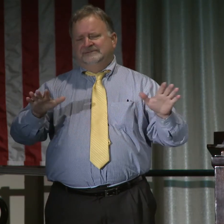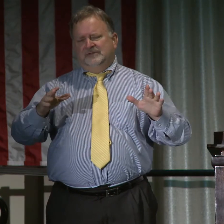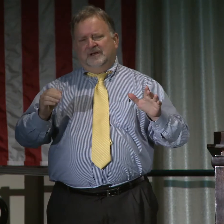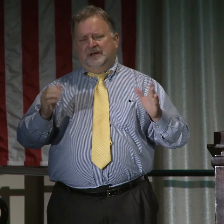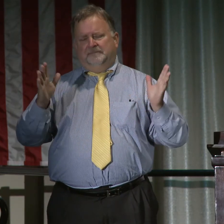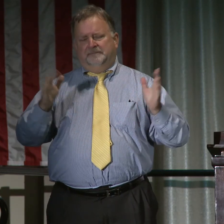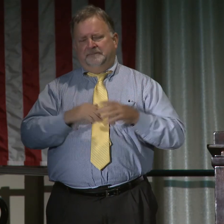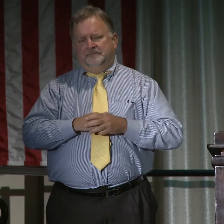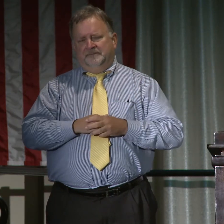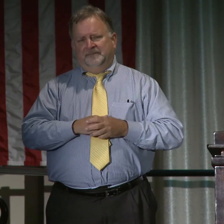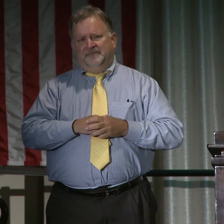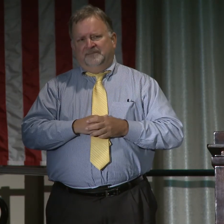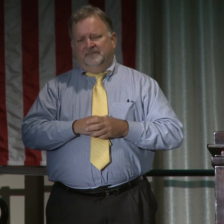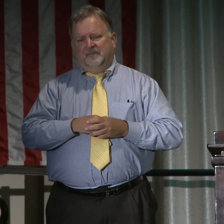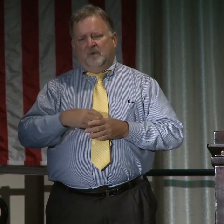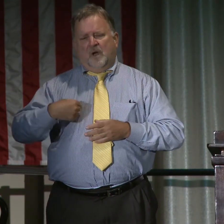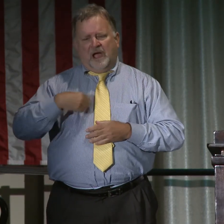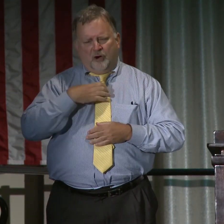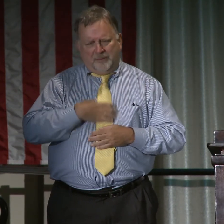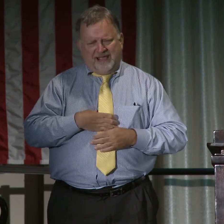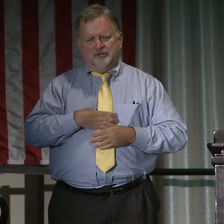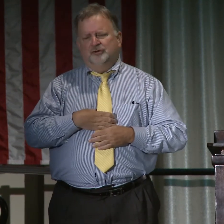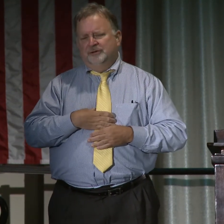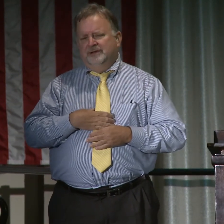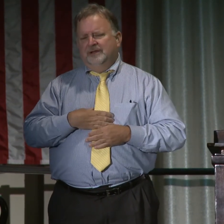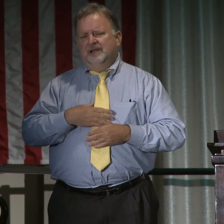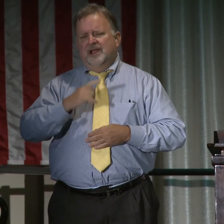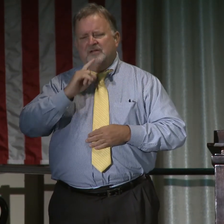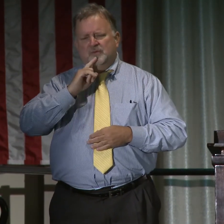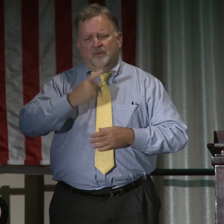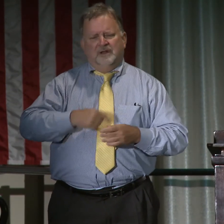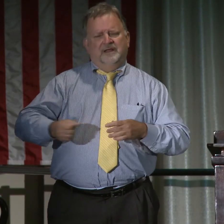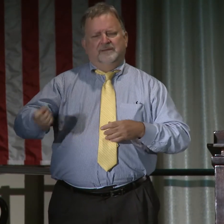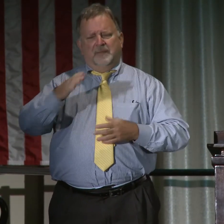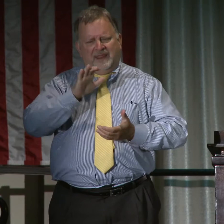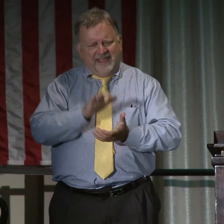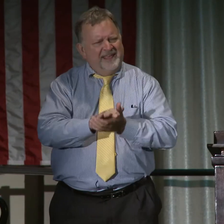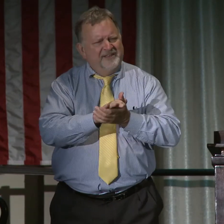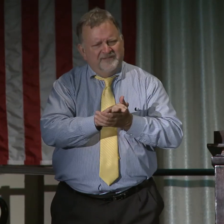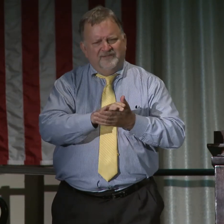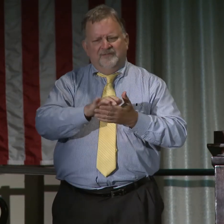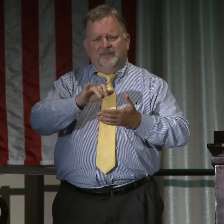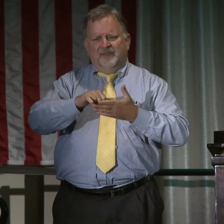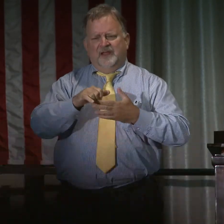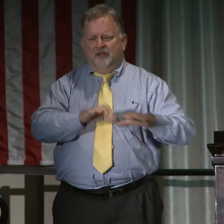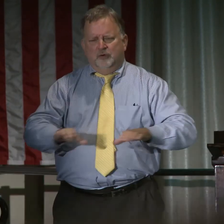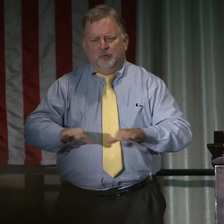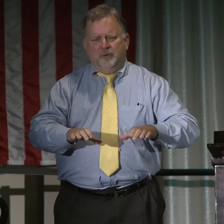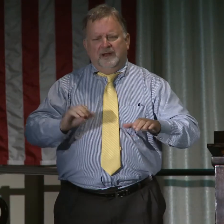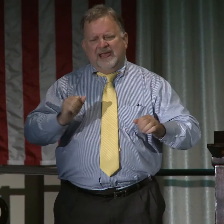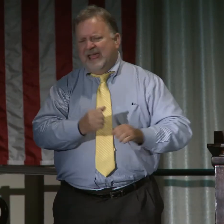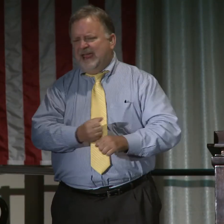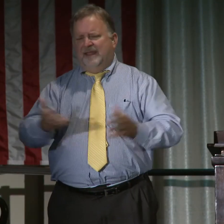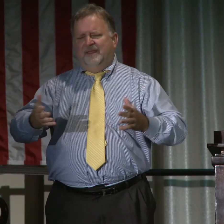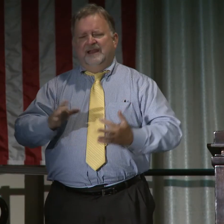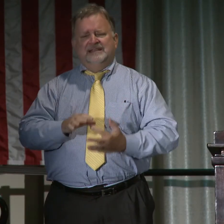can't do too many jobs. Our passion is to make them believe we can do anything